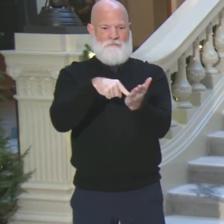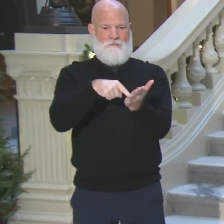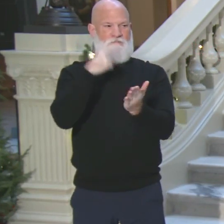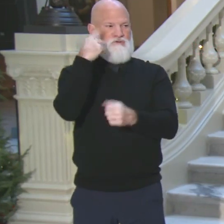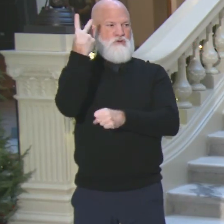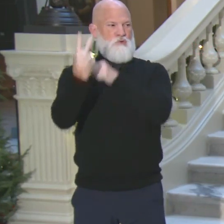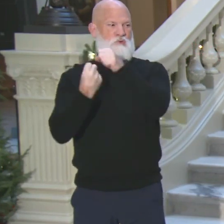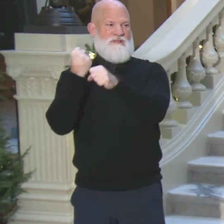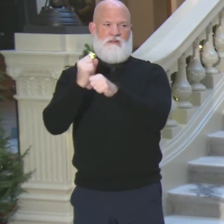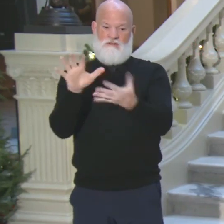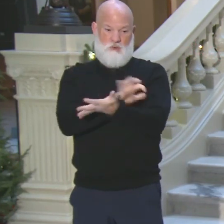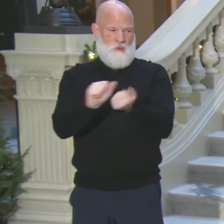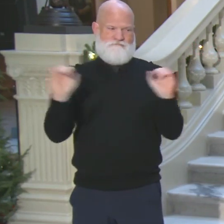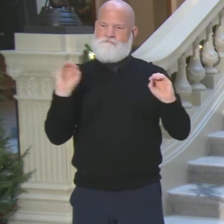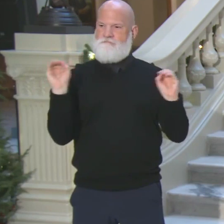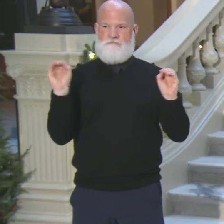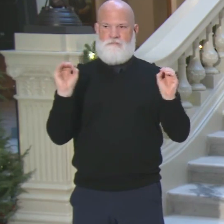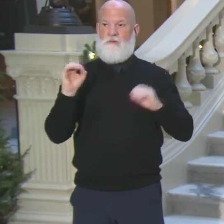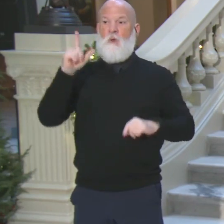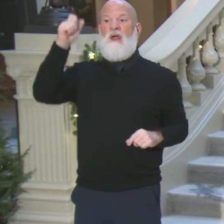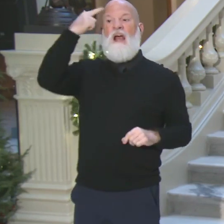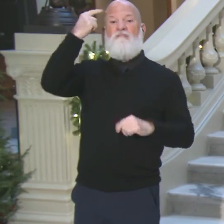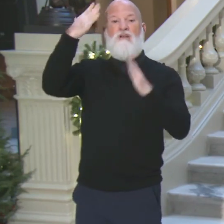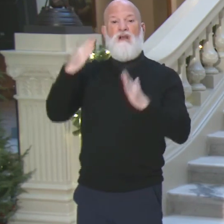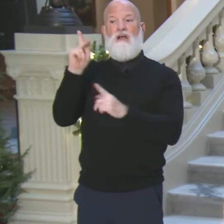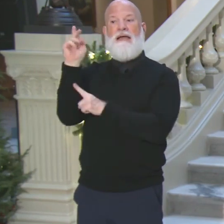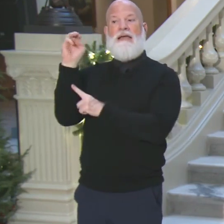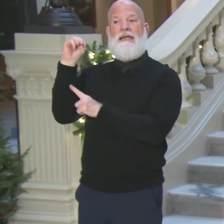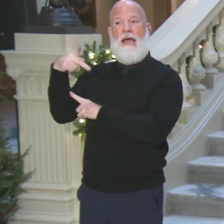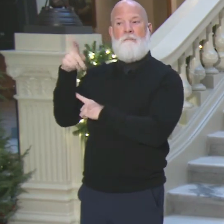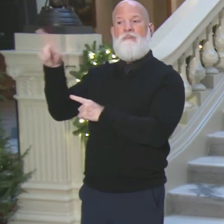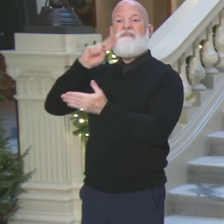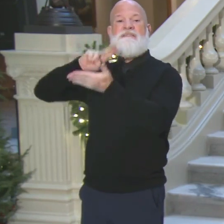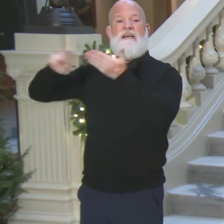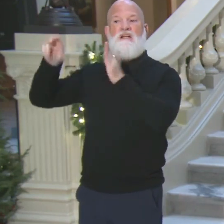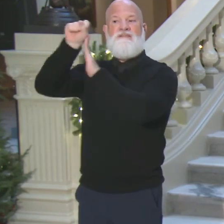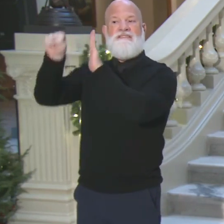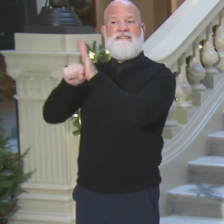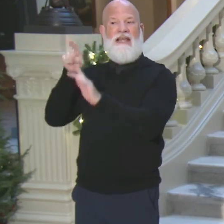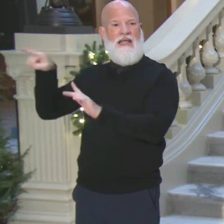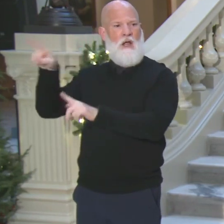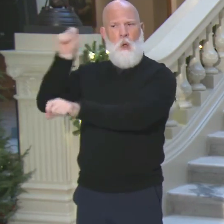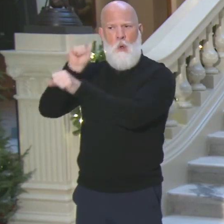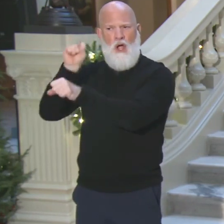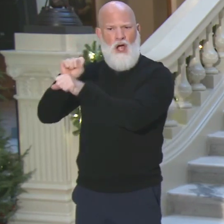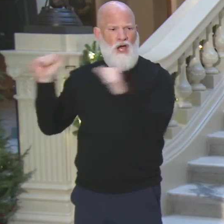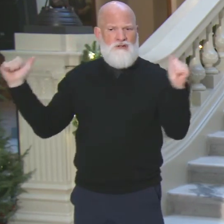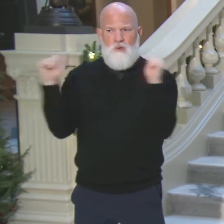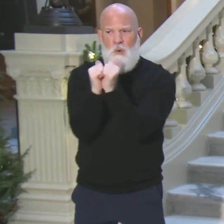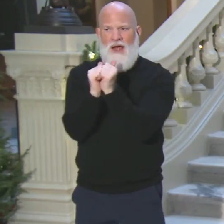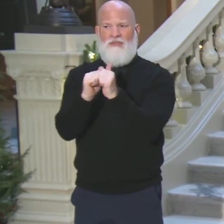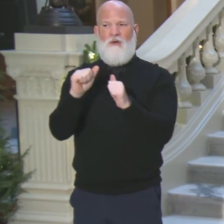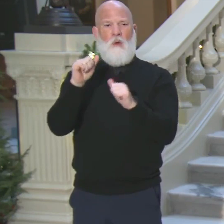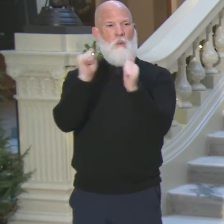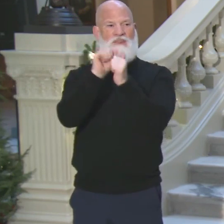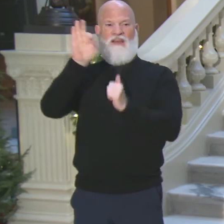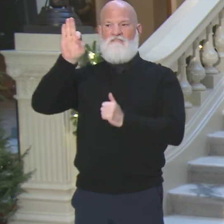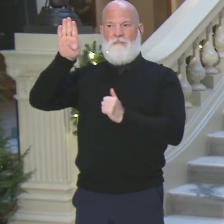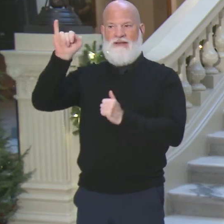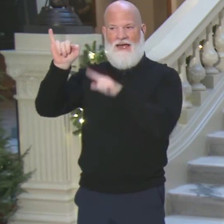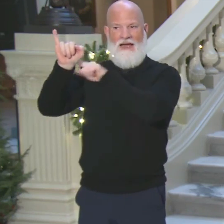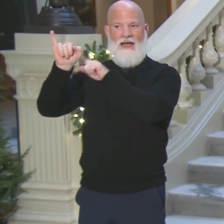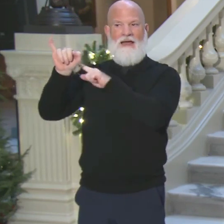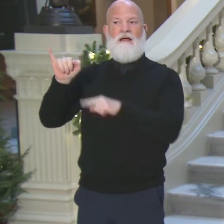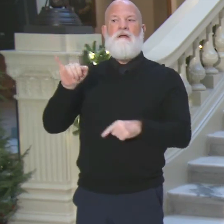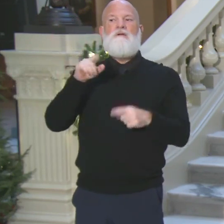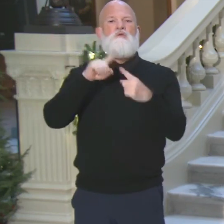Kemp and Secretary Raffensperger are working together. We're going to be bringing in the GBI as handwriting experts to go over those specific counties where there are specific